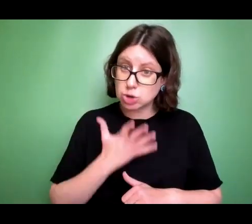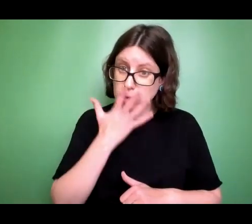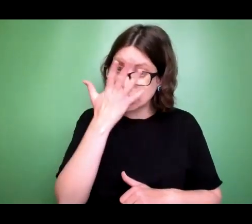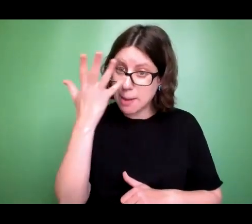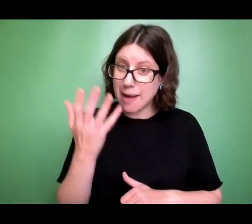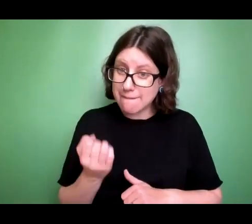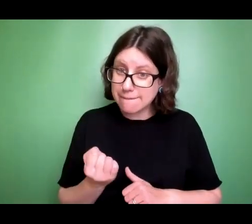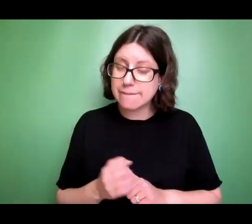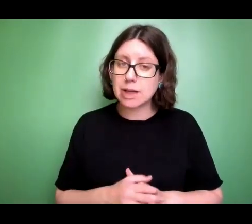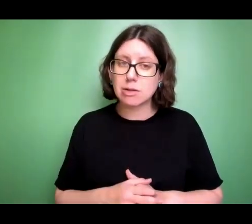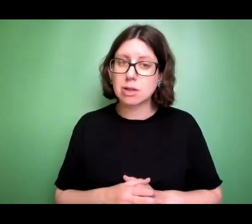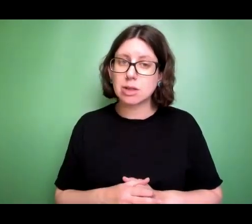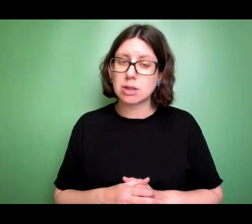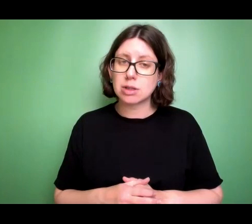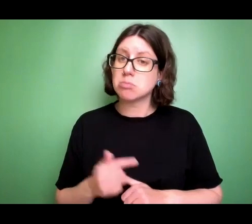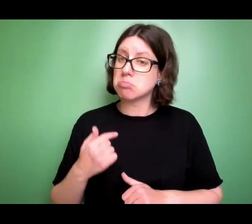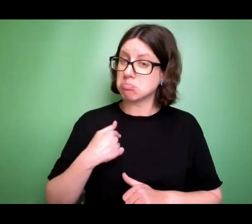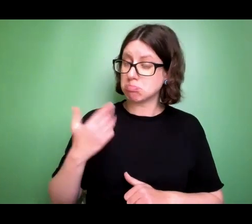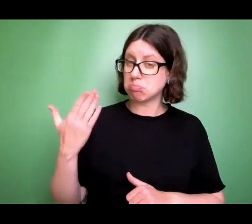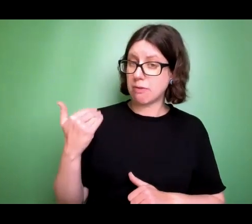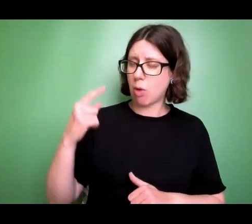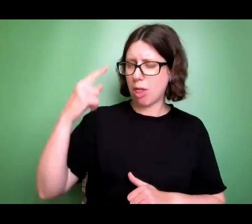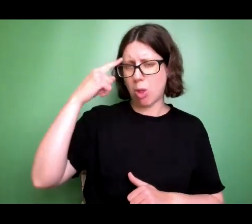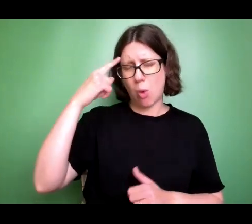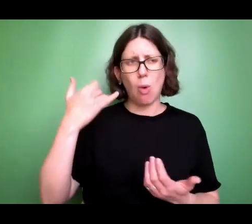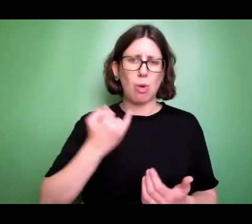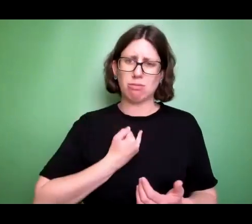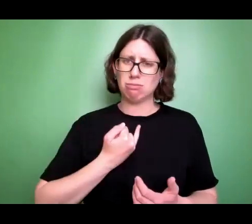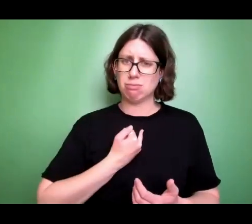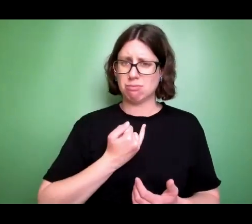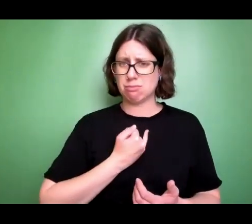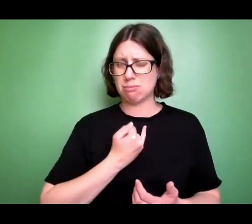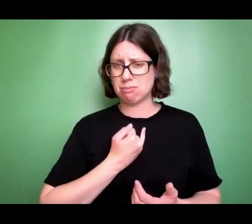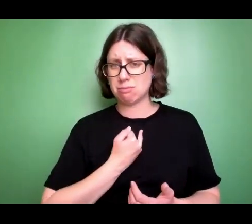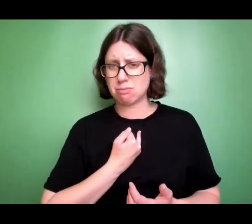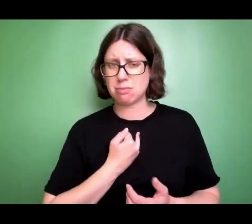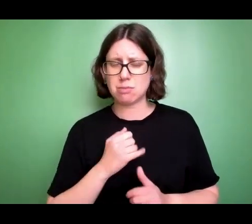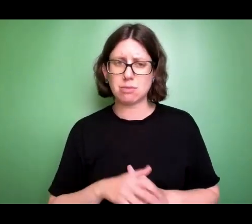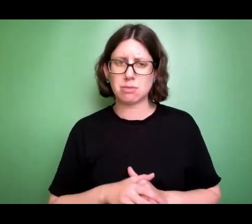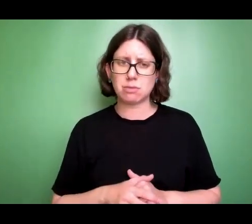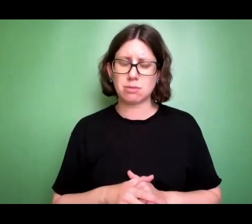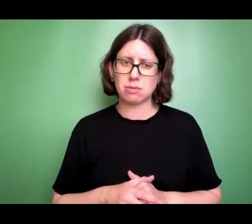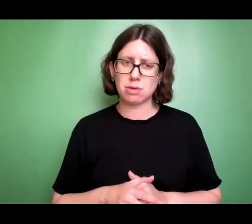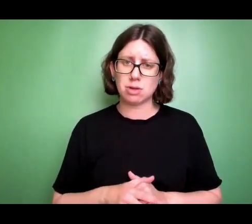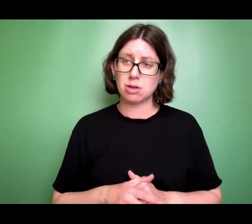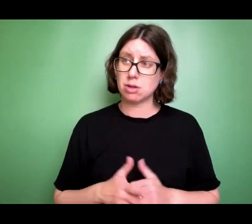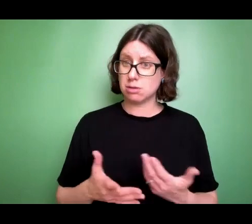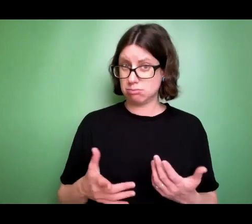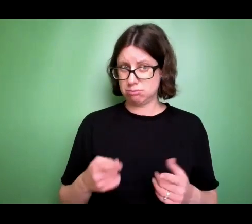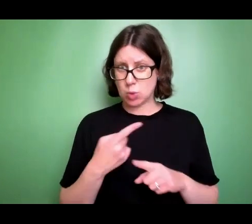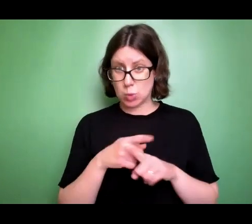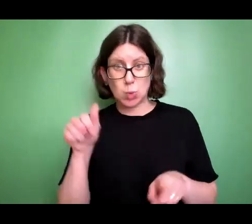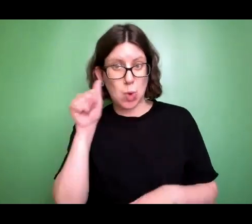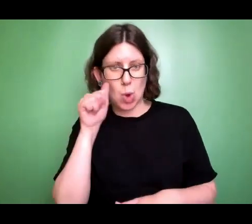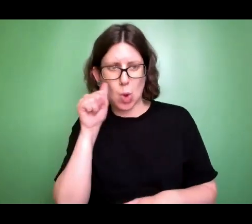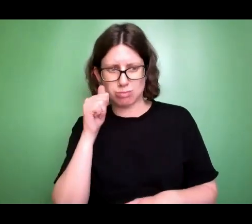You know, I always used to think that nobody could ever love me because of the mistakes I've made. I used to think if people really knew all I had done, they would